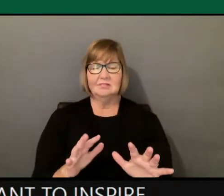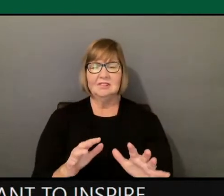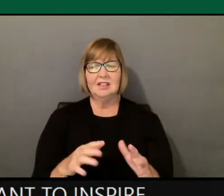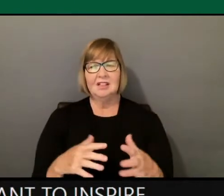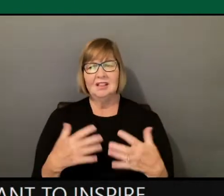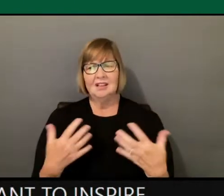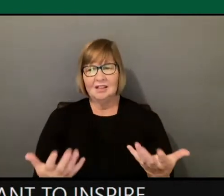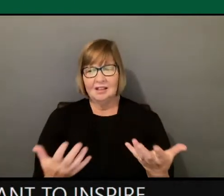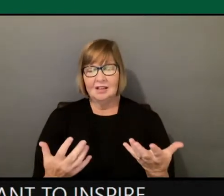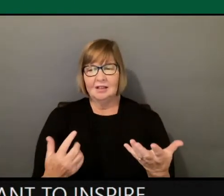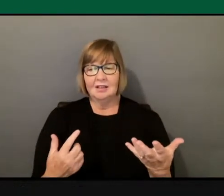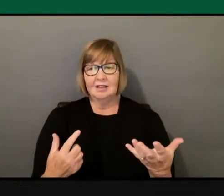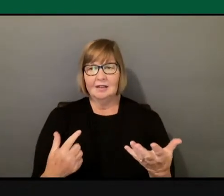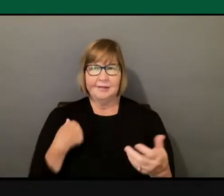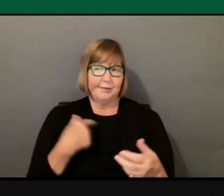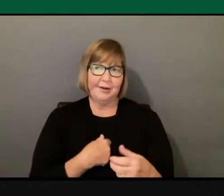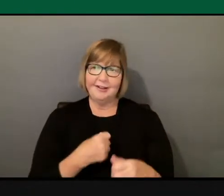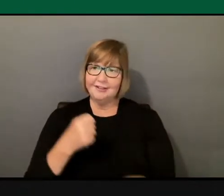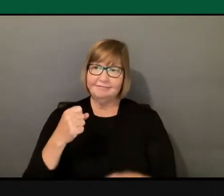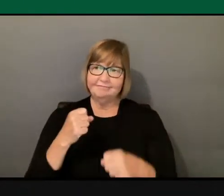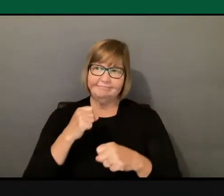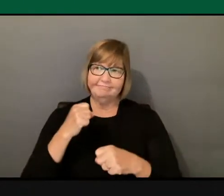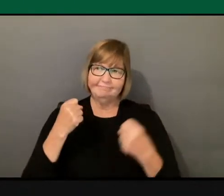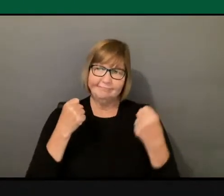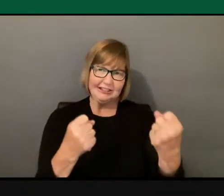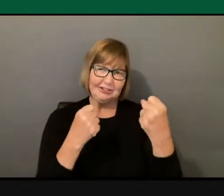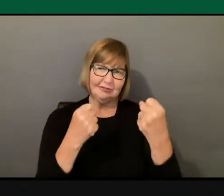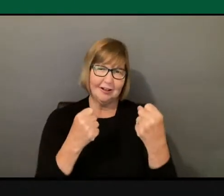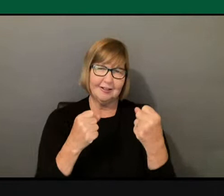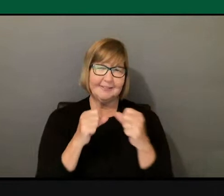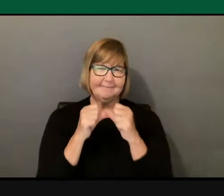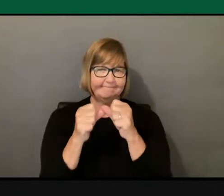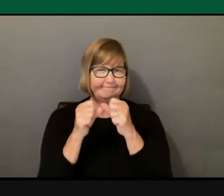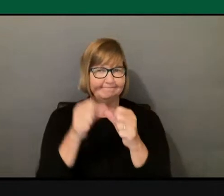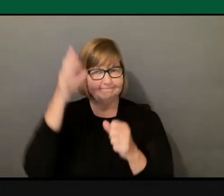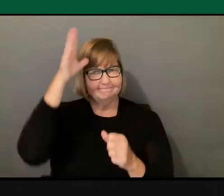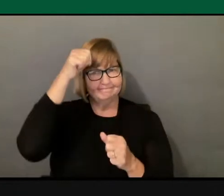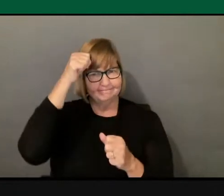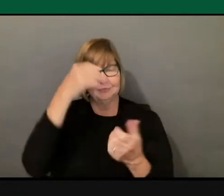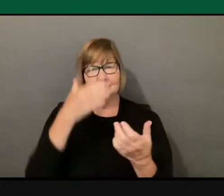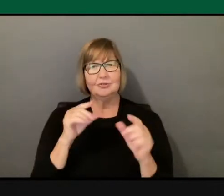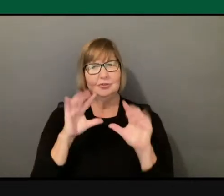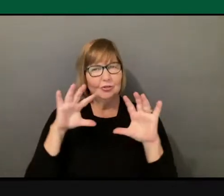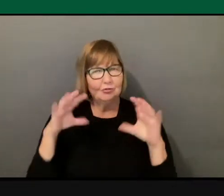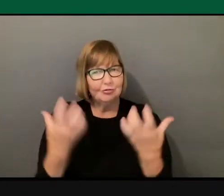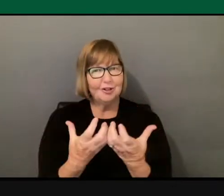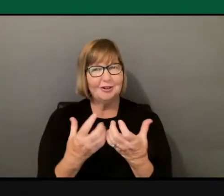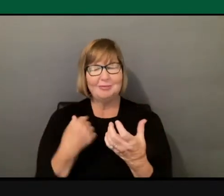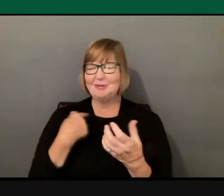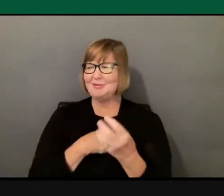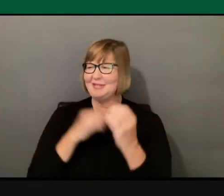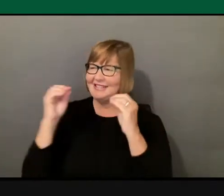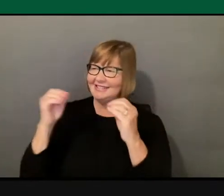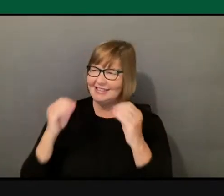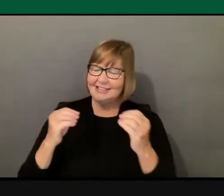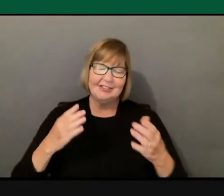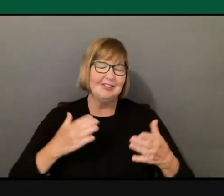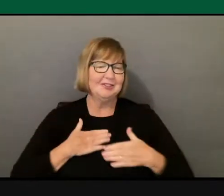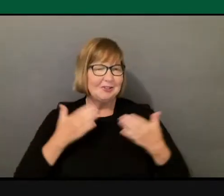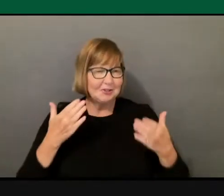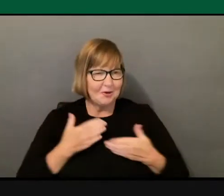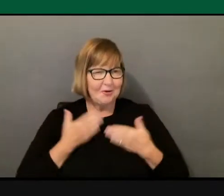resilient group. And we don't teach, we, we teach joy and we teach connection.